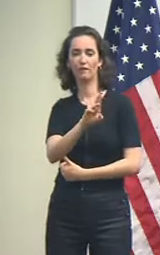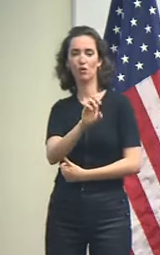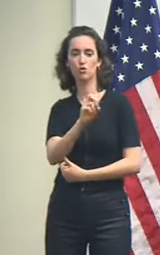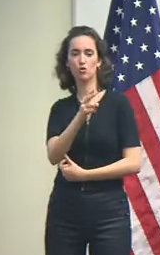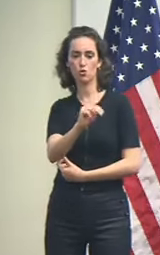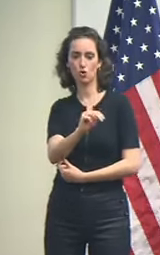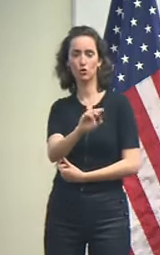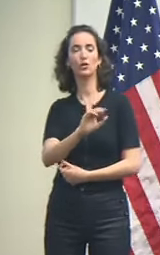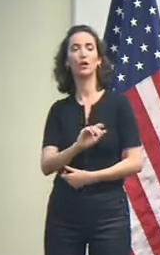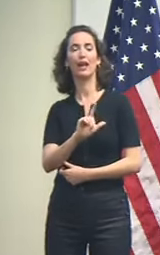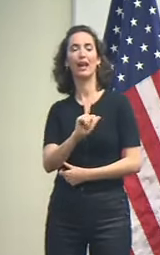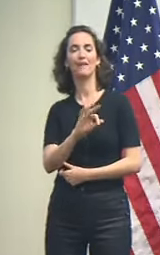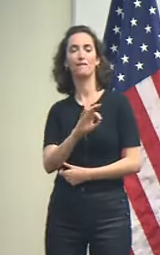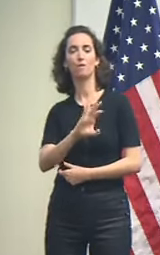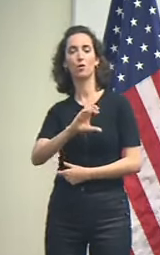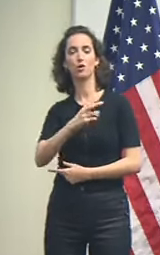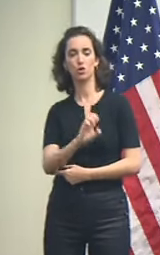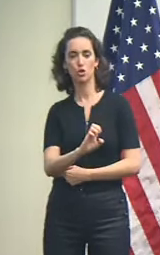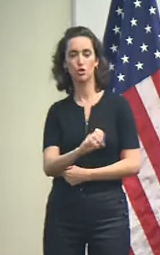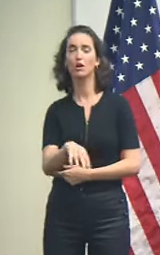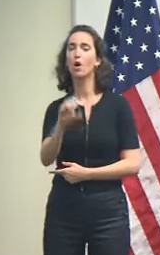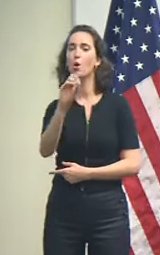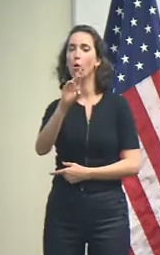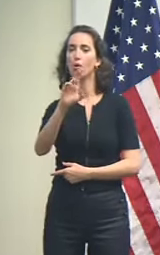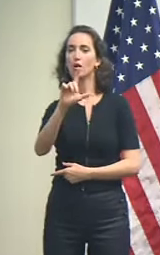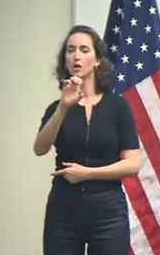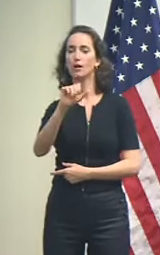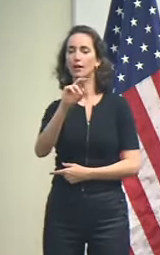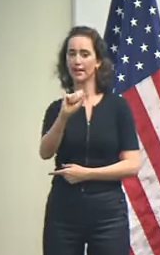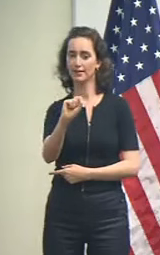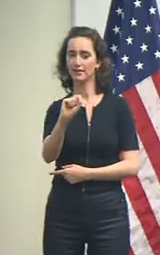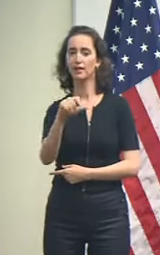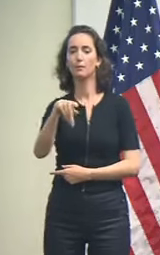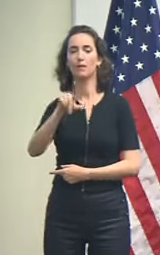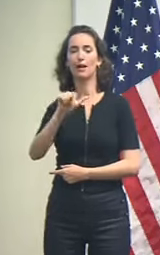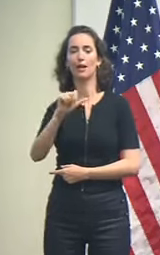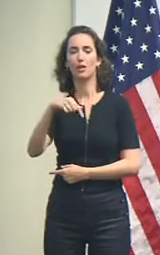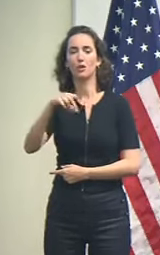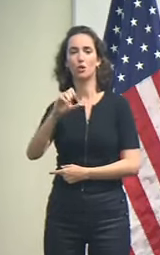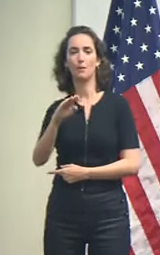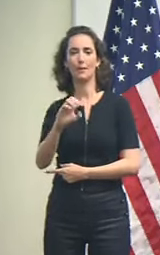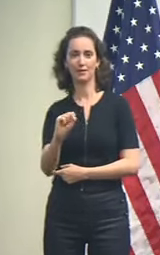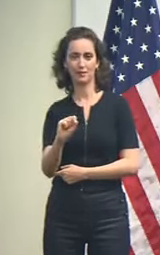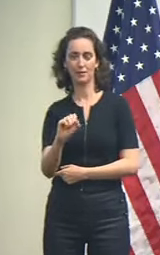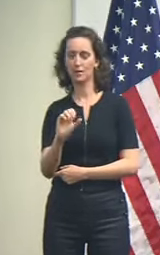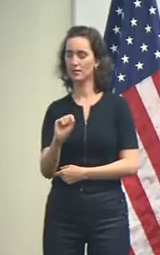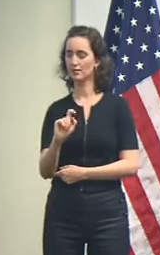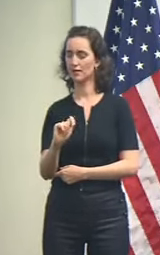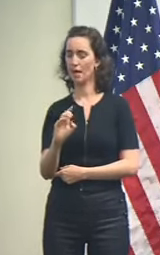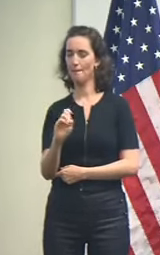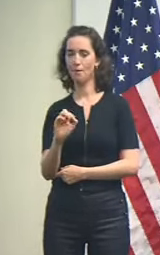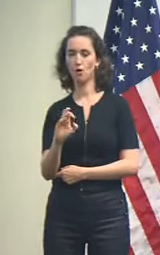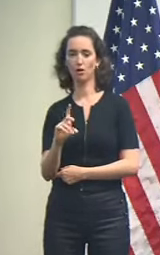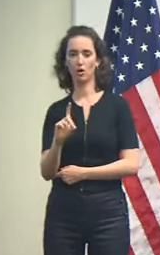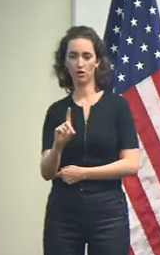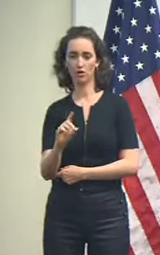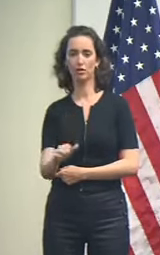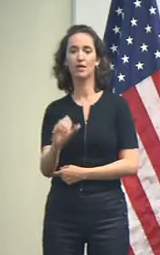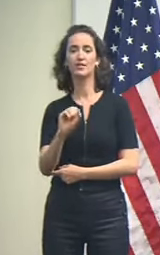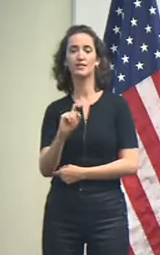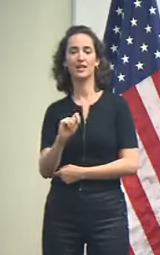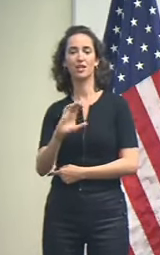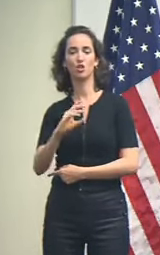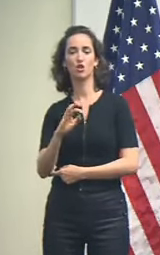Lafourche, Orleans, Plaquemines, St. Bernard, St.